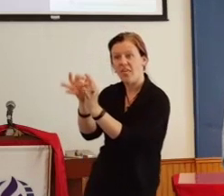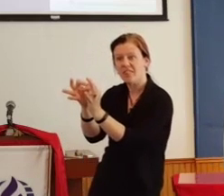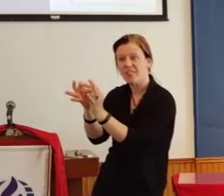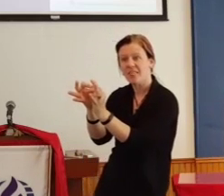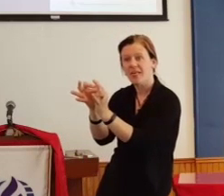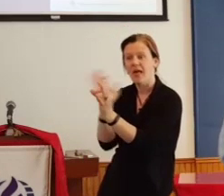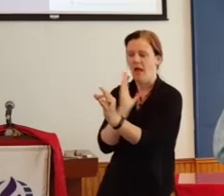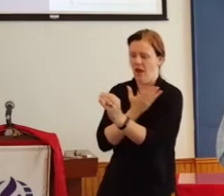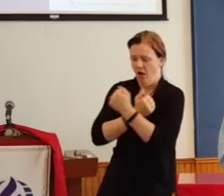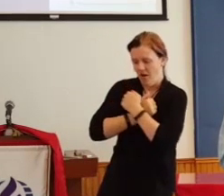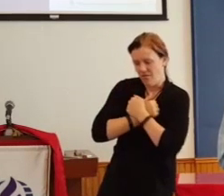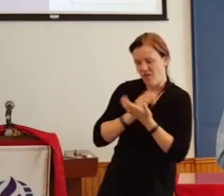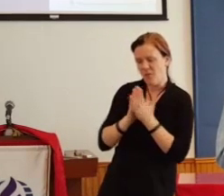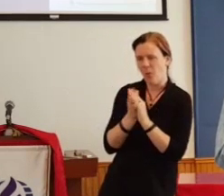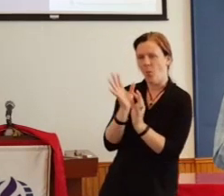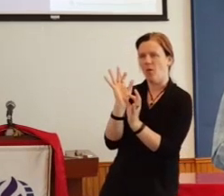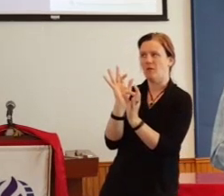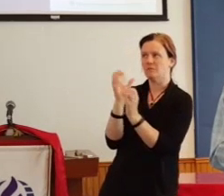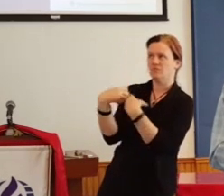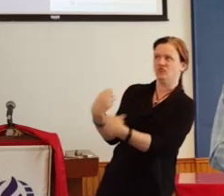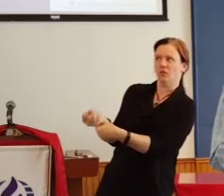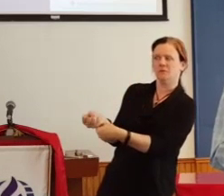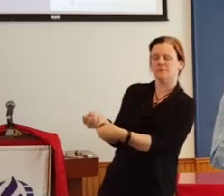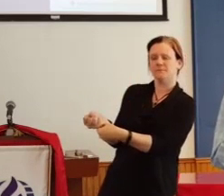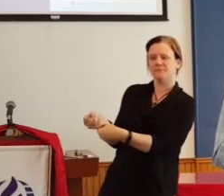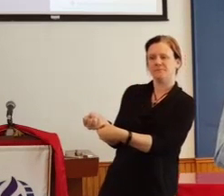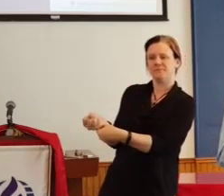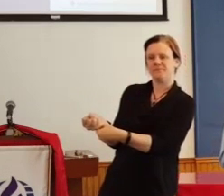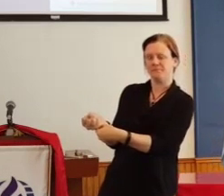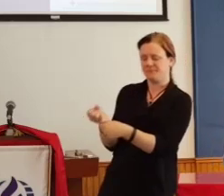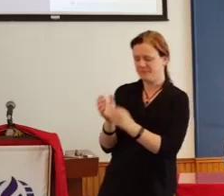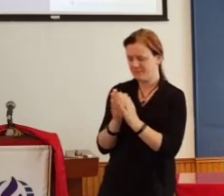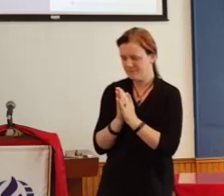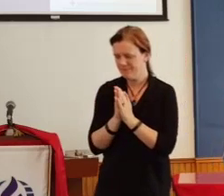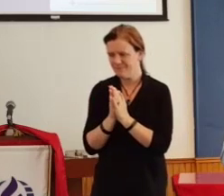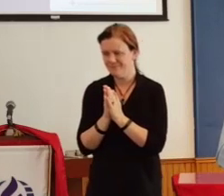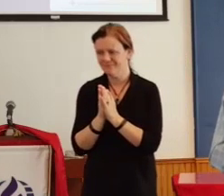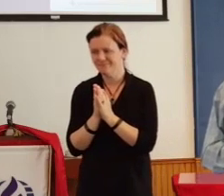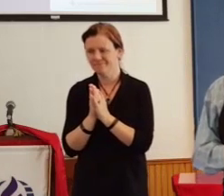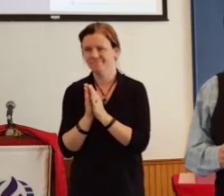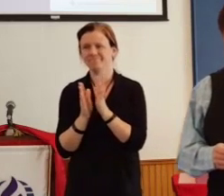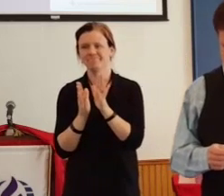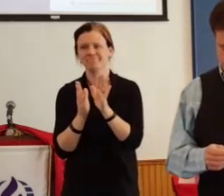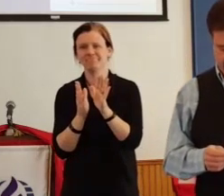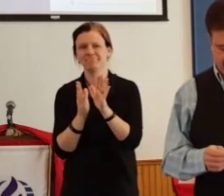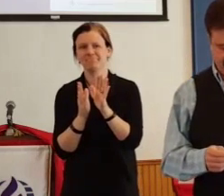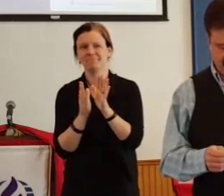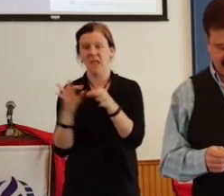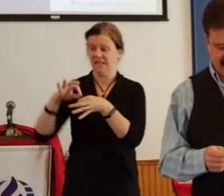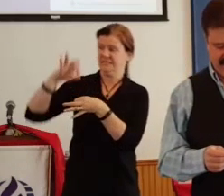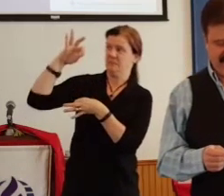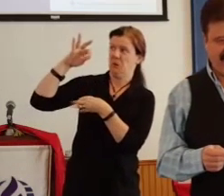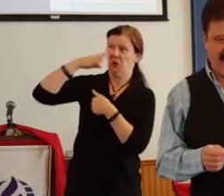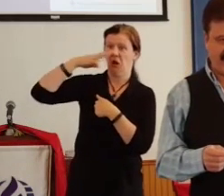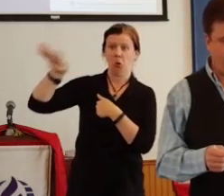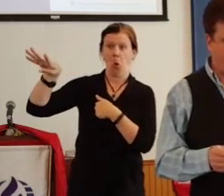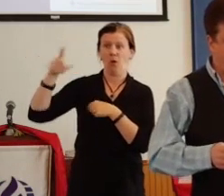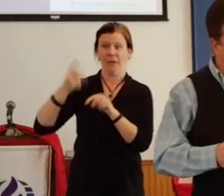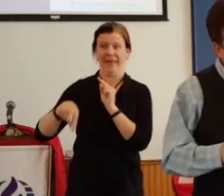our faith in our amazing God. Amen. It's hard to ignore the Spirit. And it's hard not to